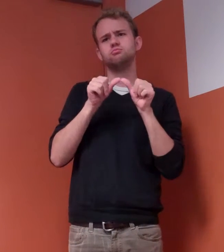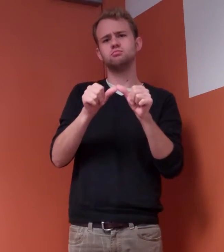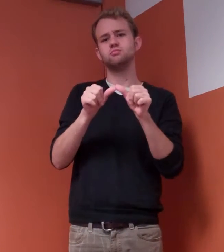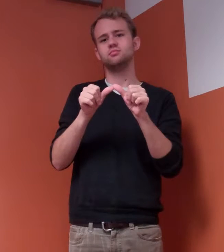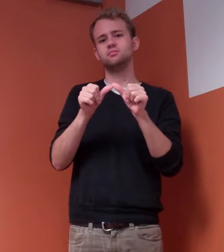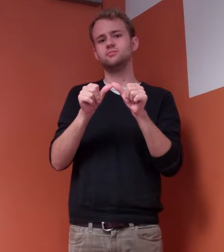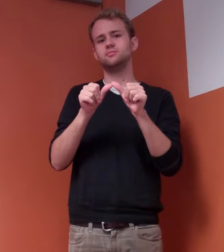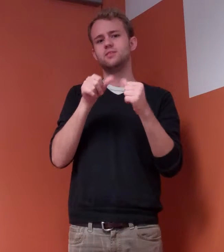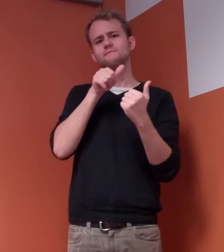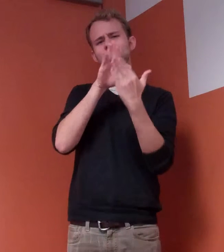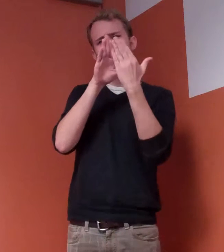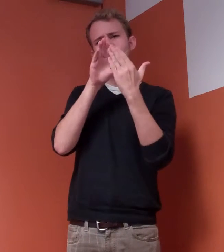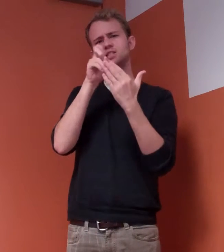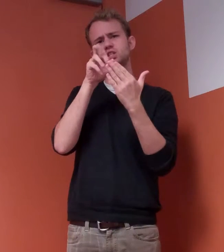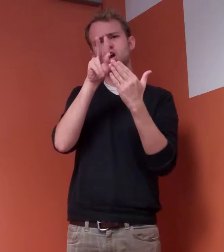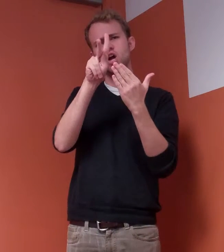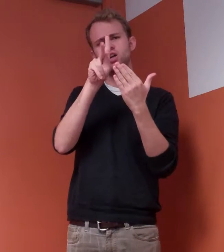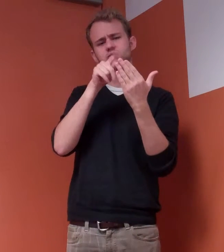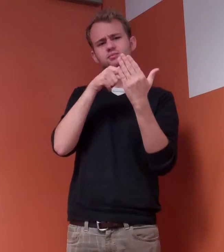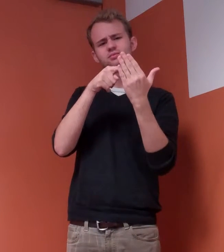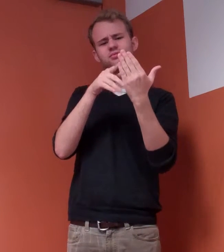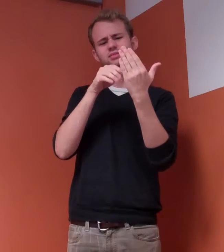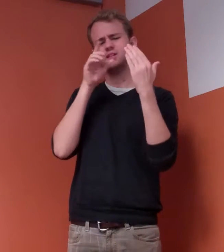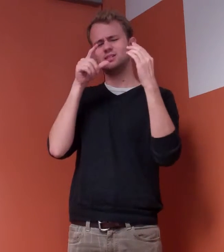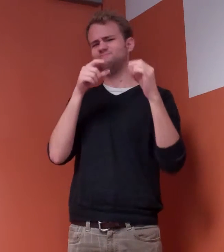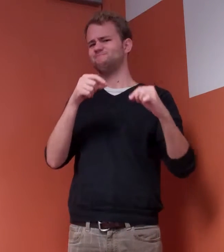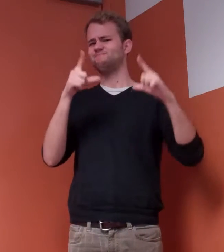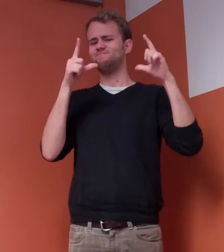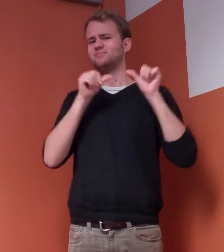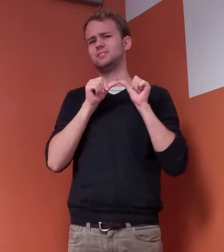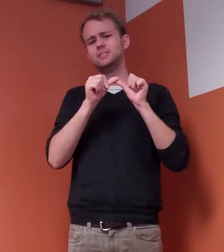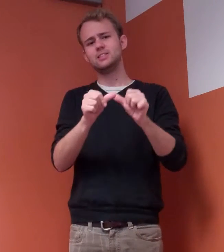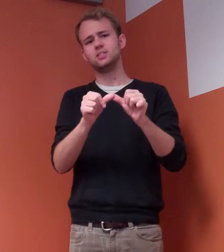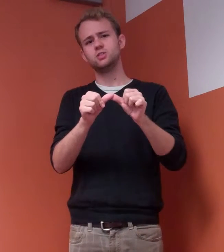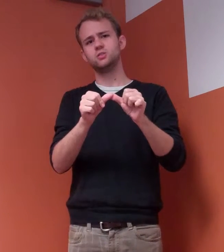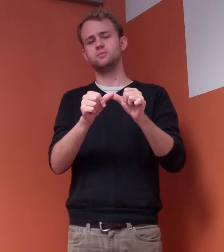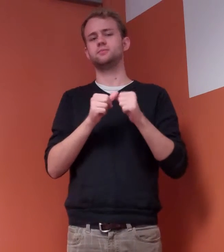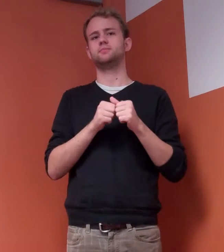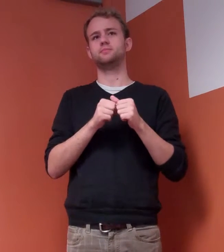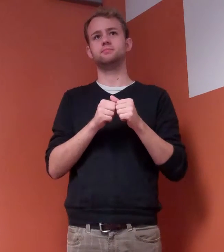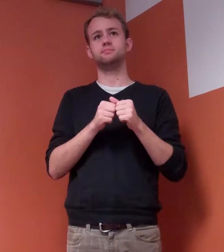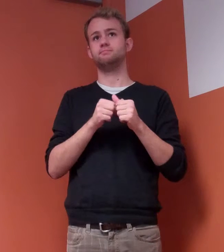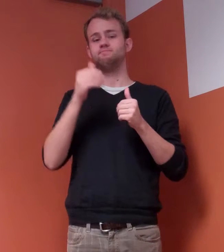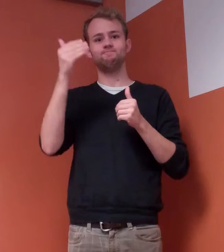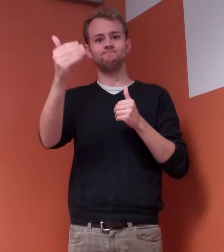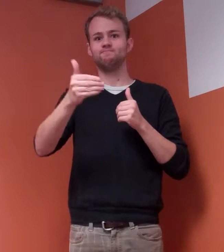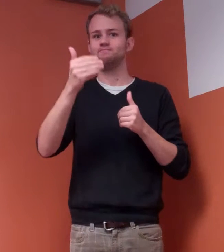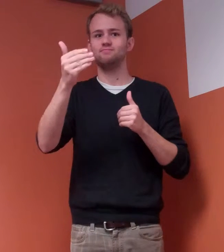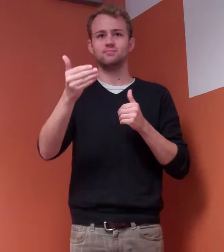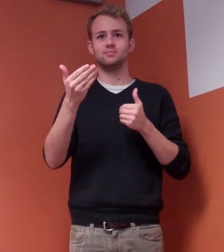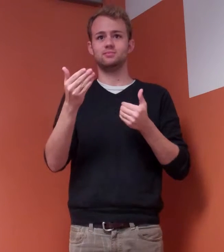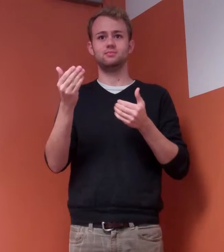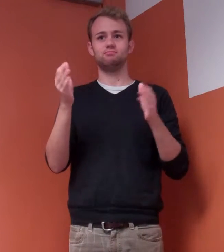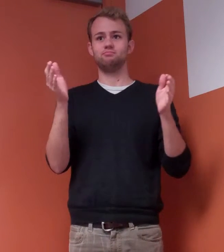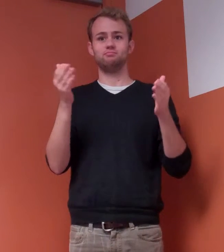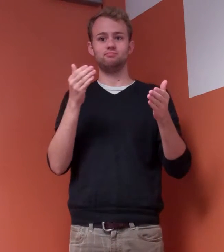darkness with our eyes wide open and move onward or forward or something. Heck, it might be in circles.